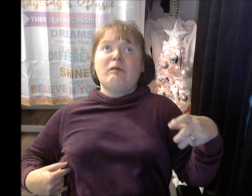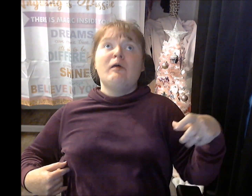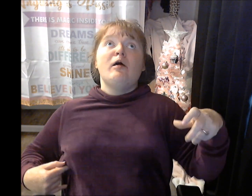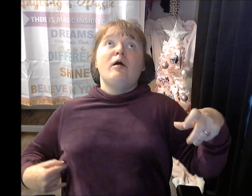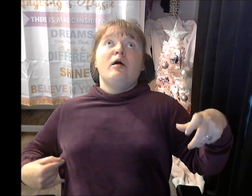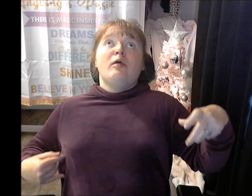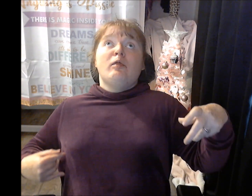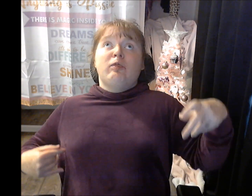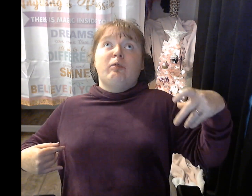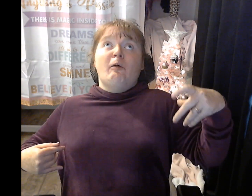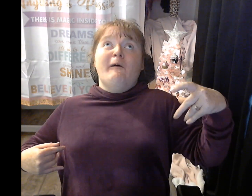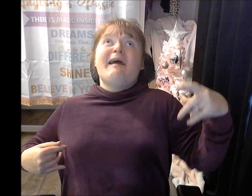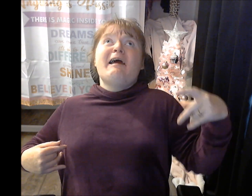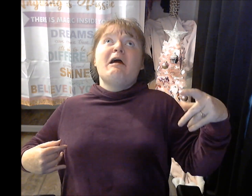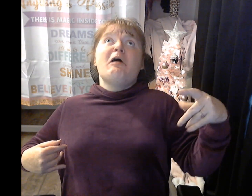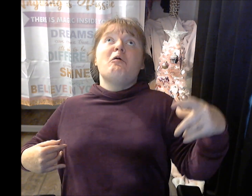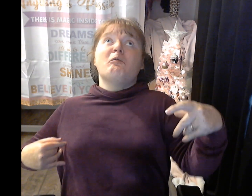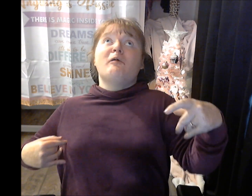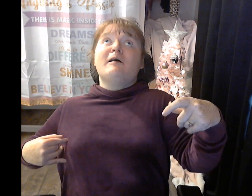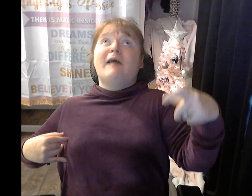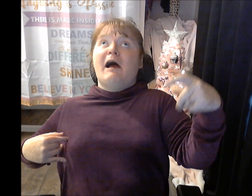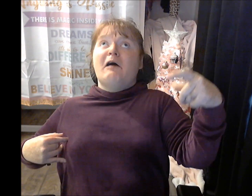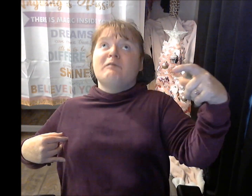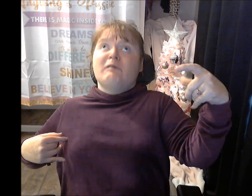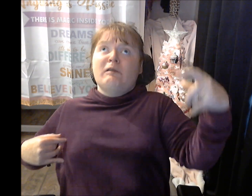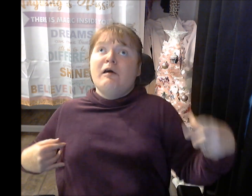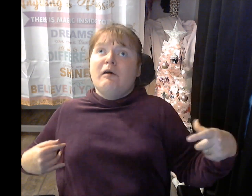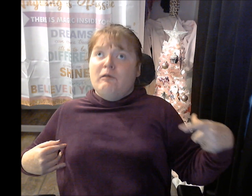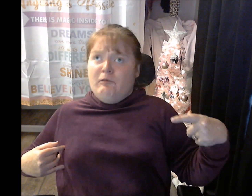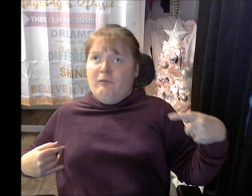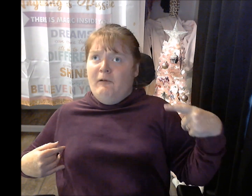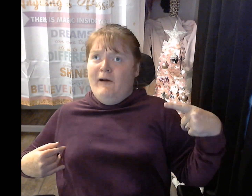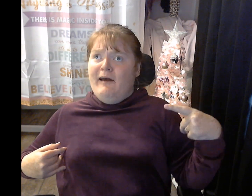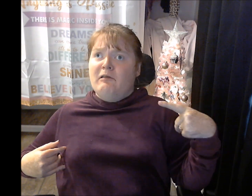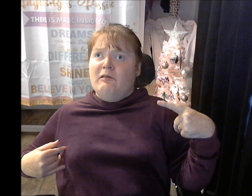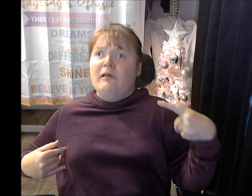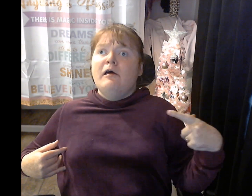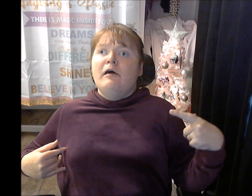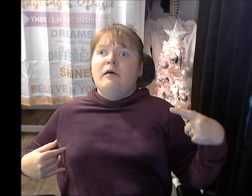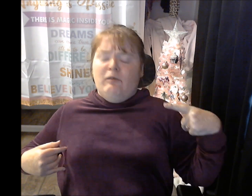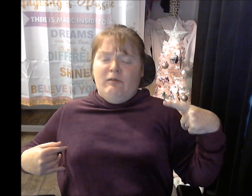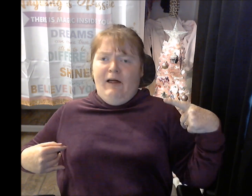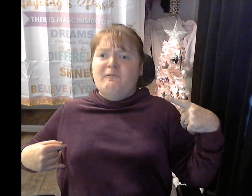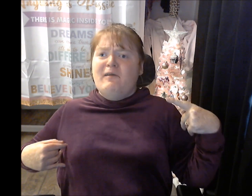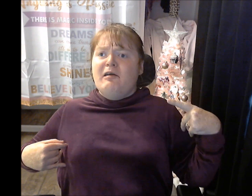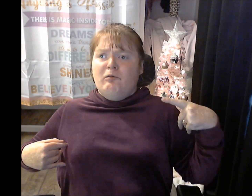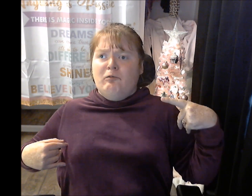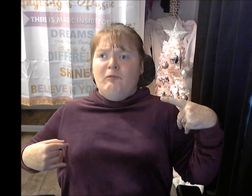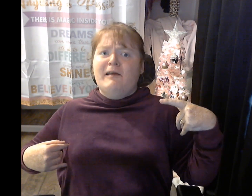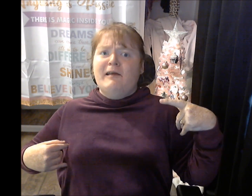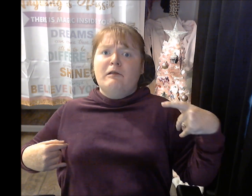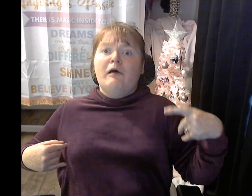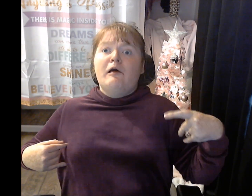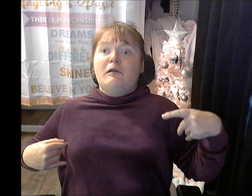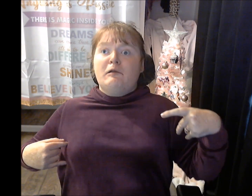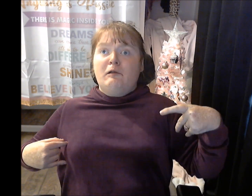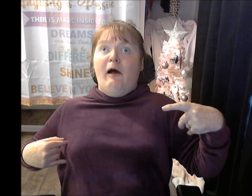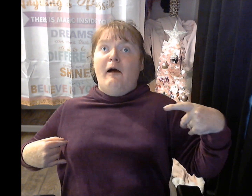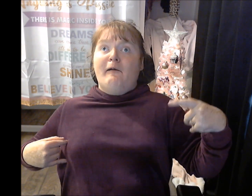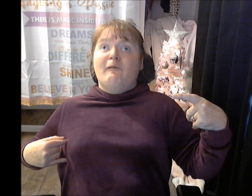three one ounce squares semi-sweet chocolate,